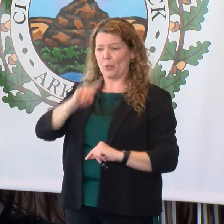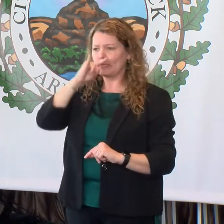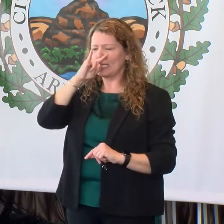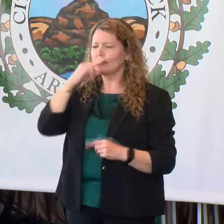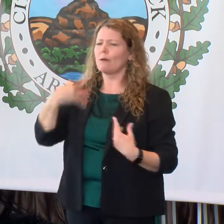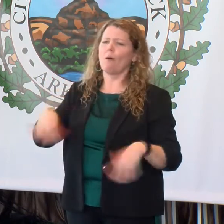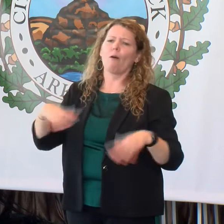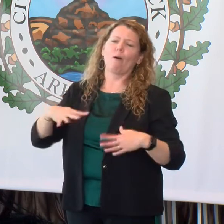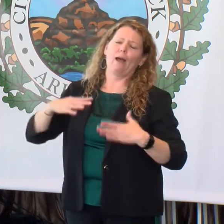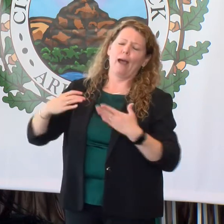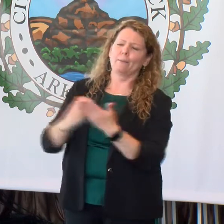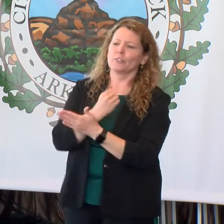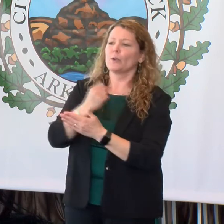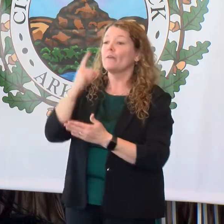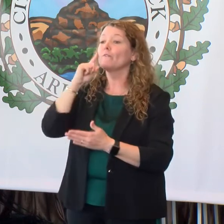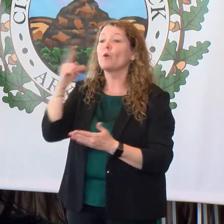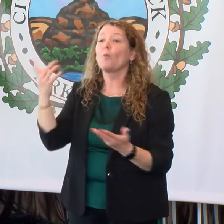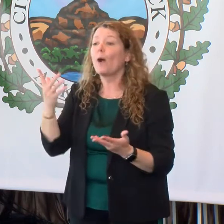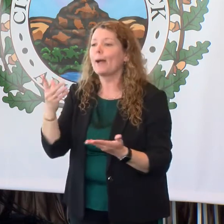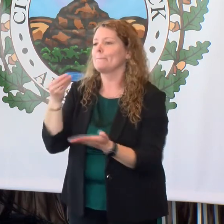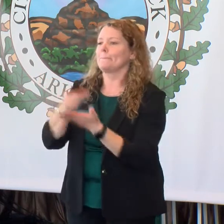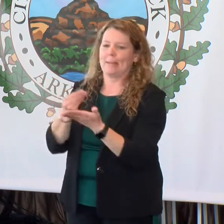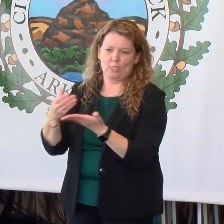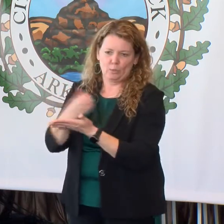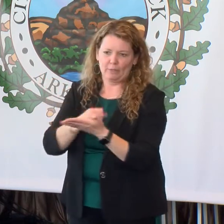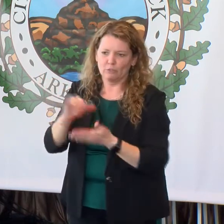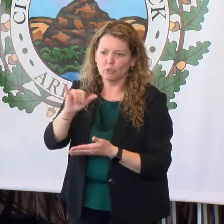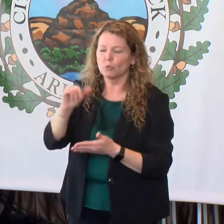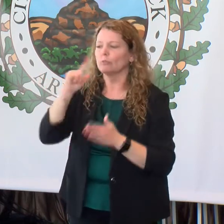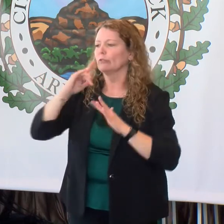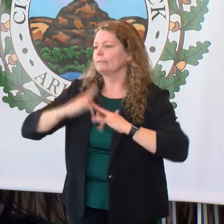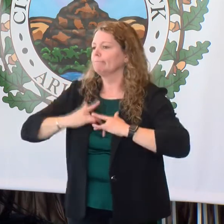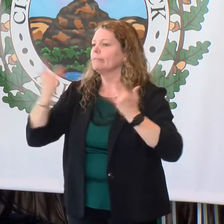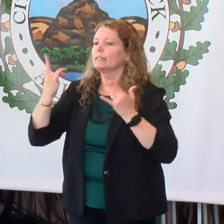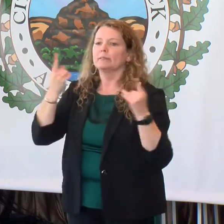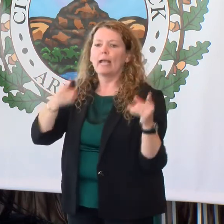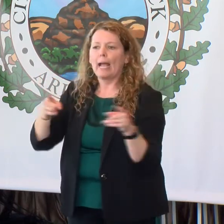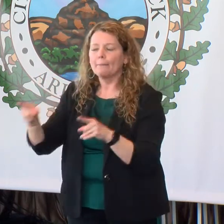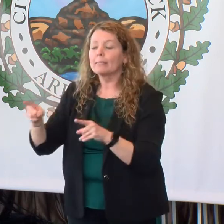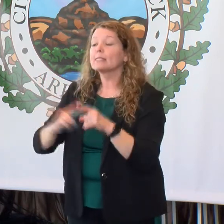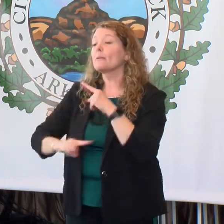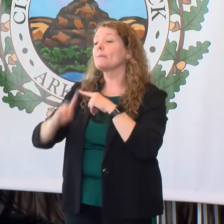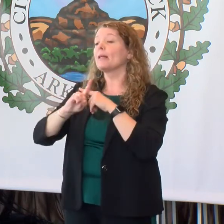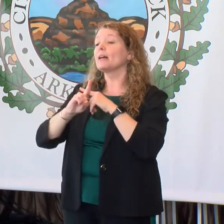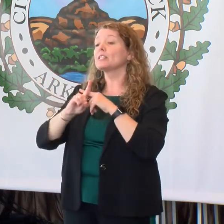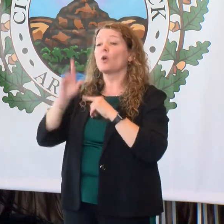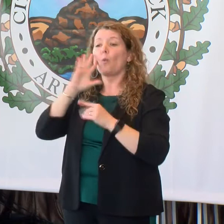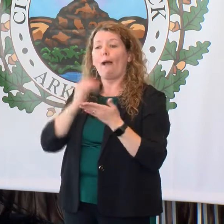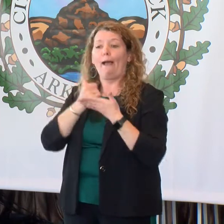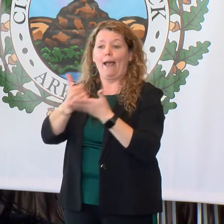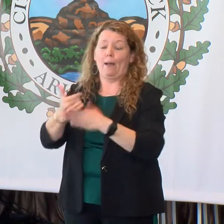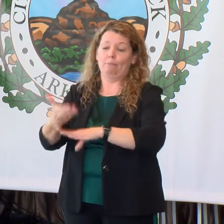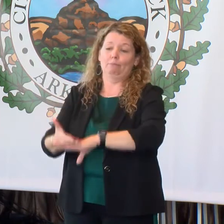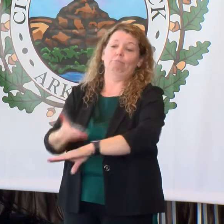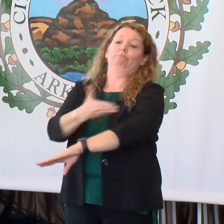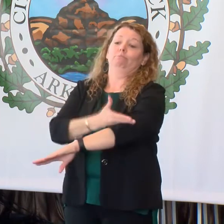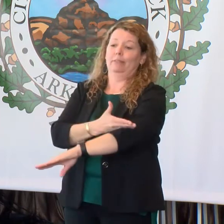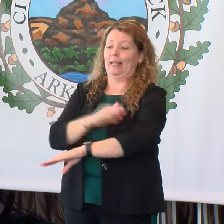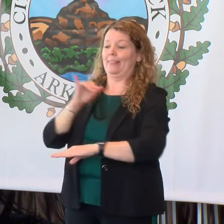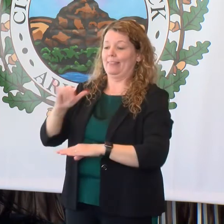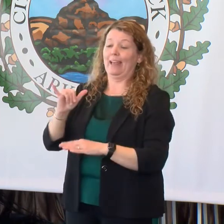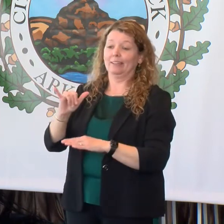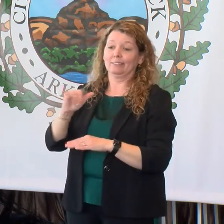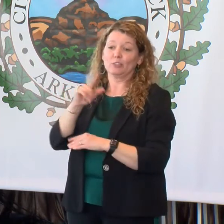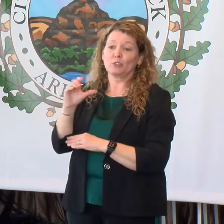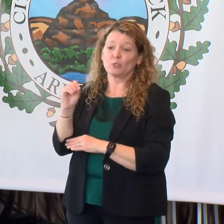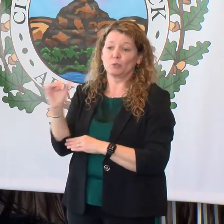opportunities for other revenue-generating things, for special event activities, and also it will renovate another large portion of the